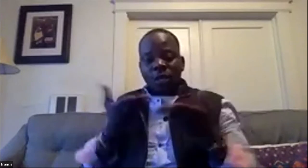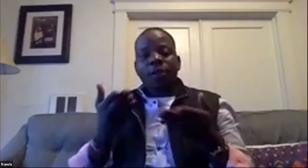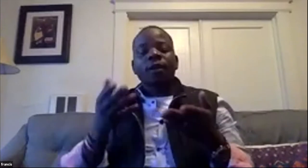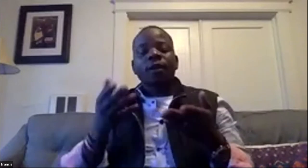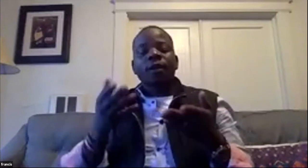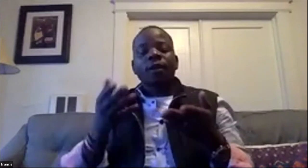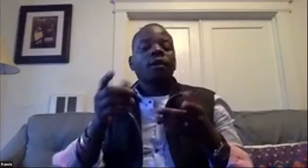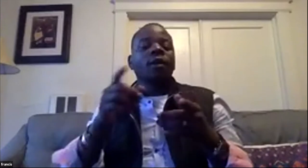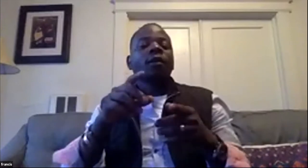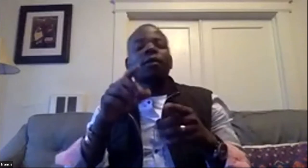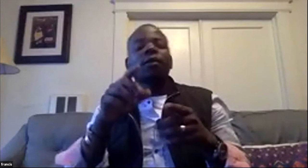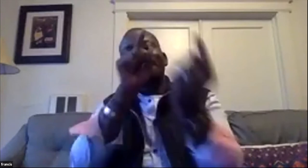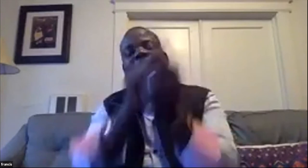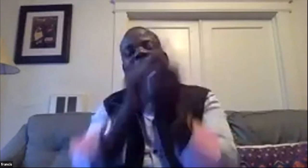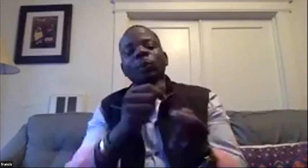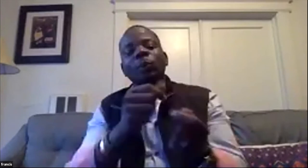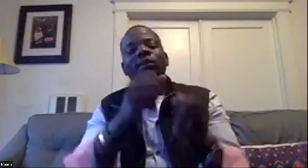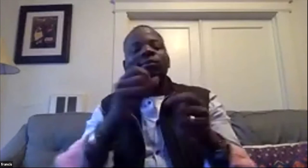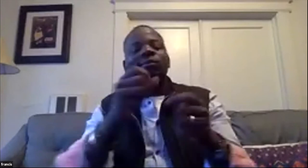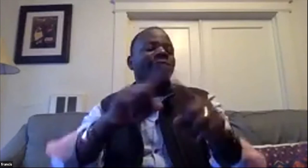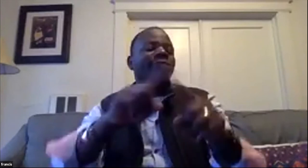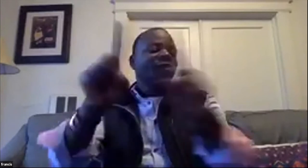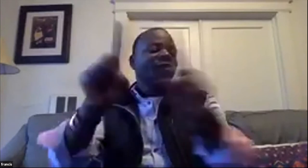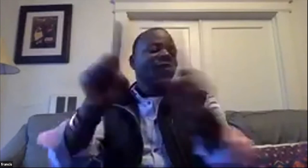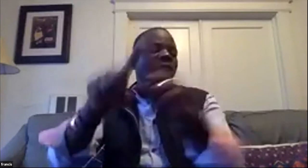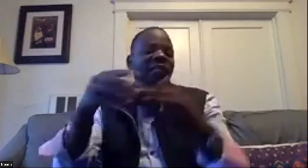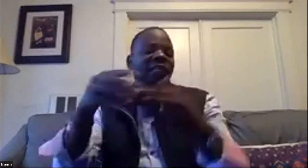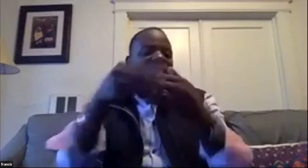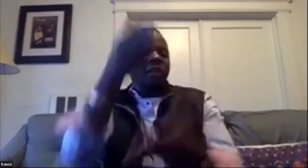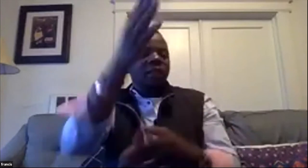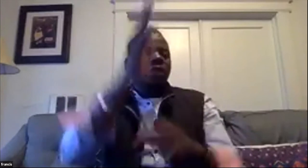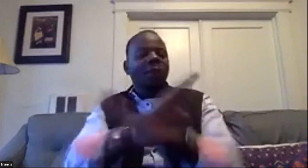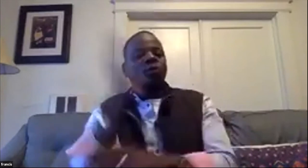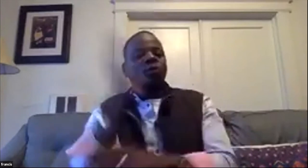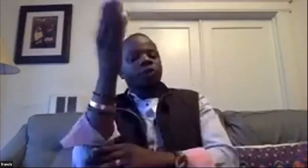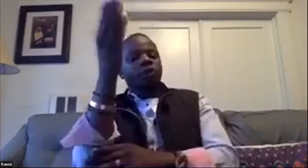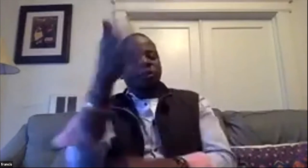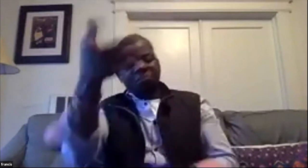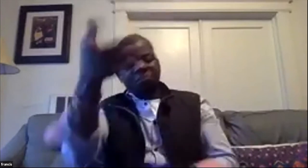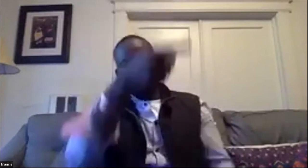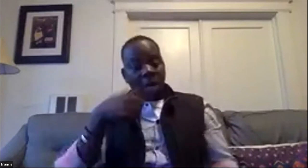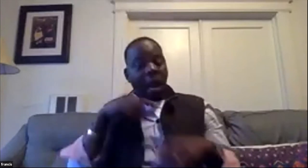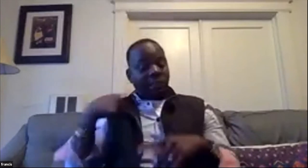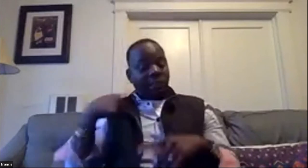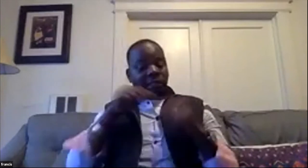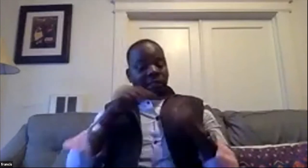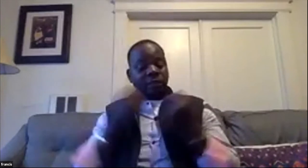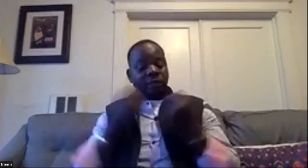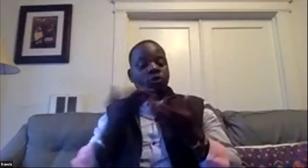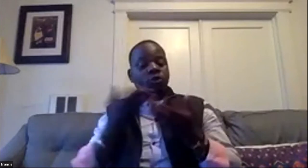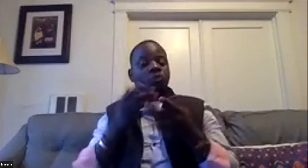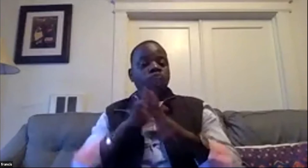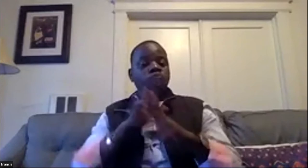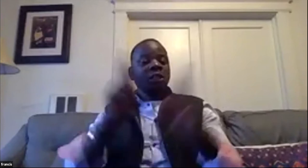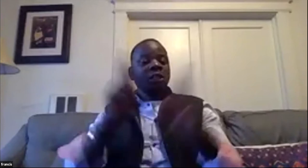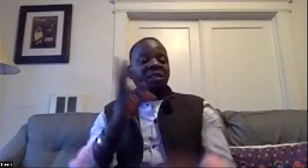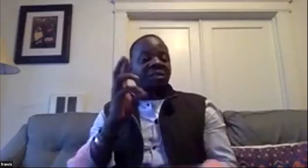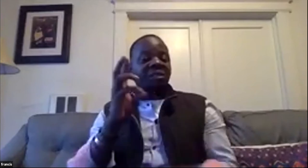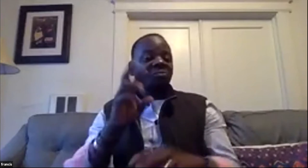and telling us more of what they're looking for and need and what our team came to train in different ways